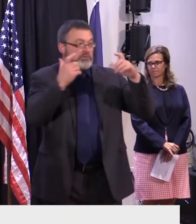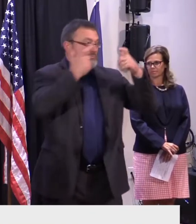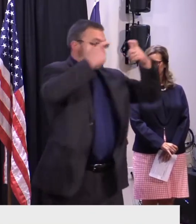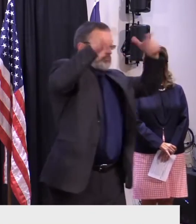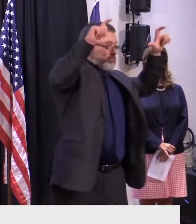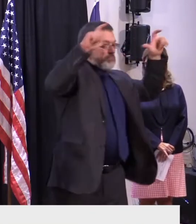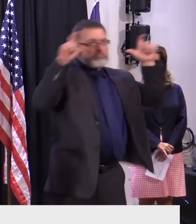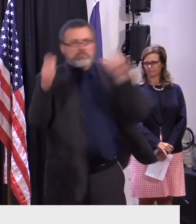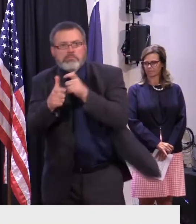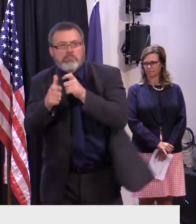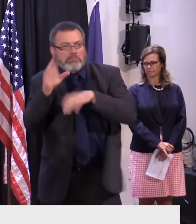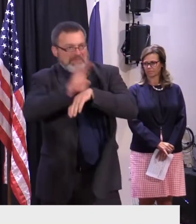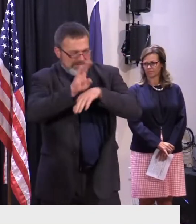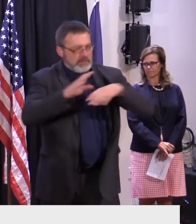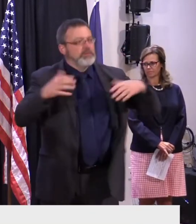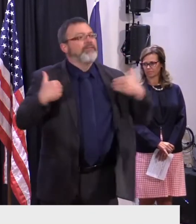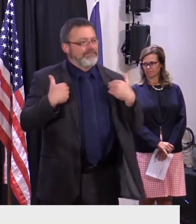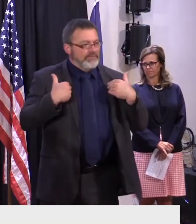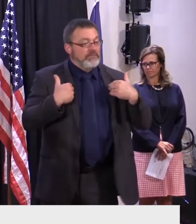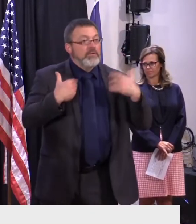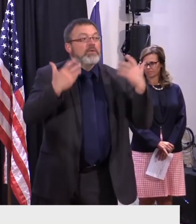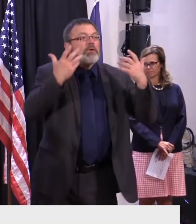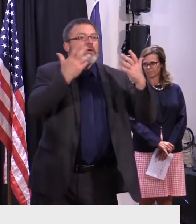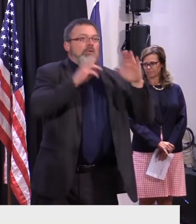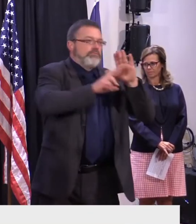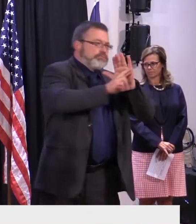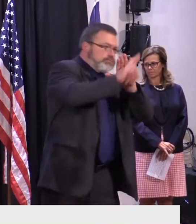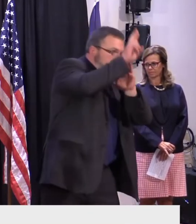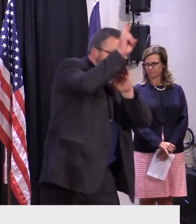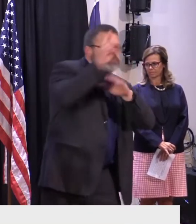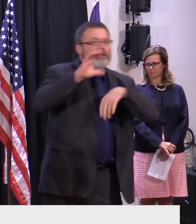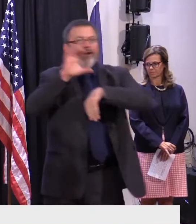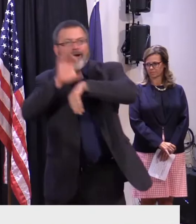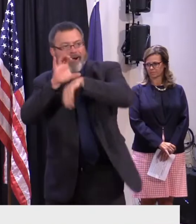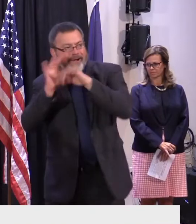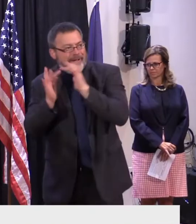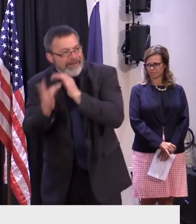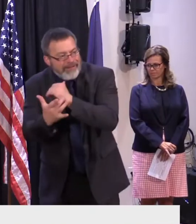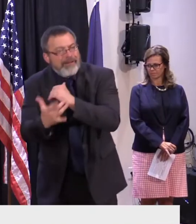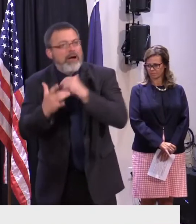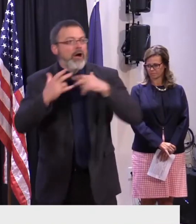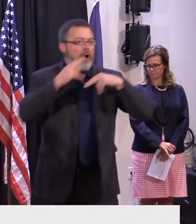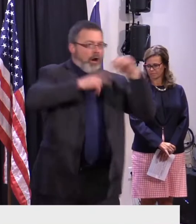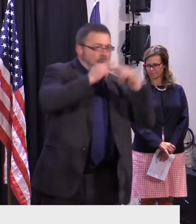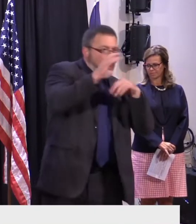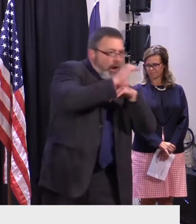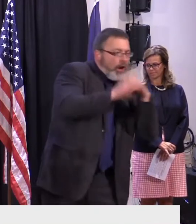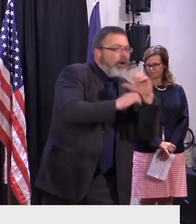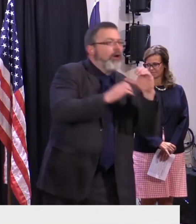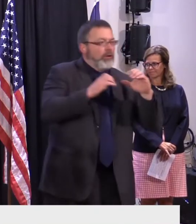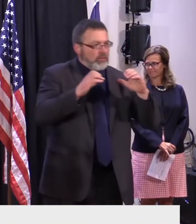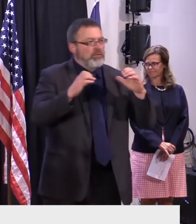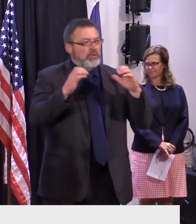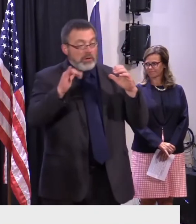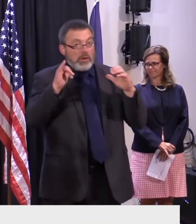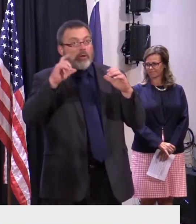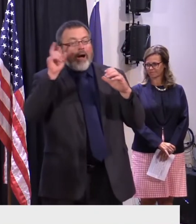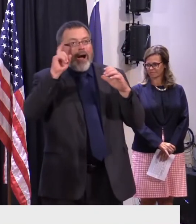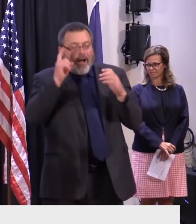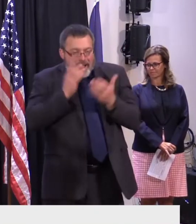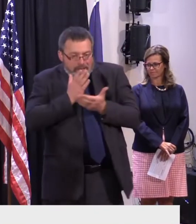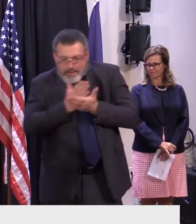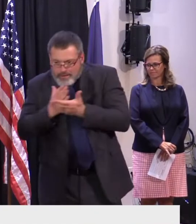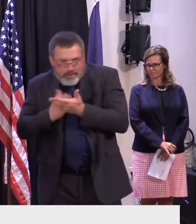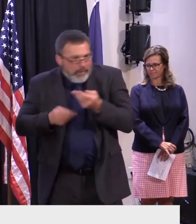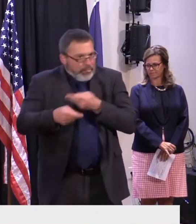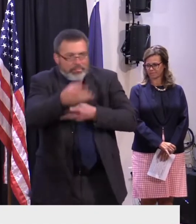aerospace, IT, construction materials, and more. In parts, raw materials and natural